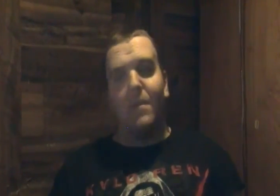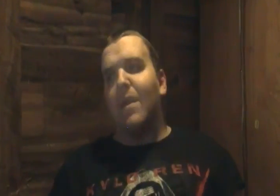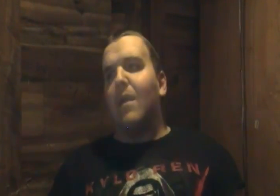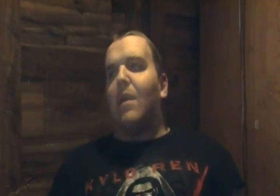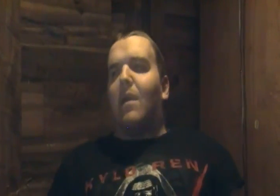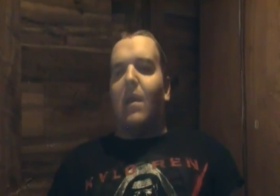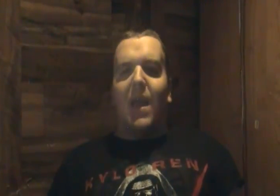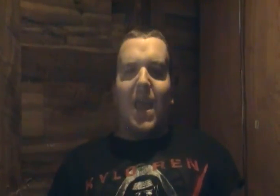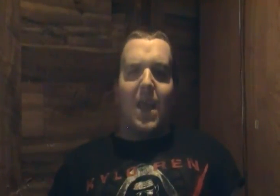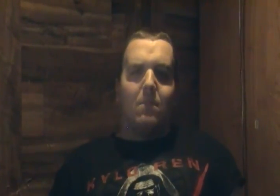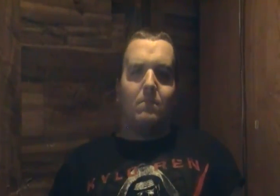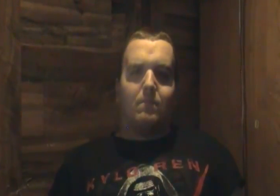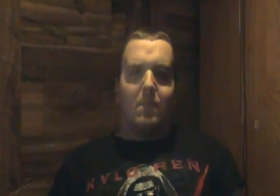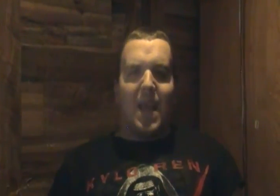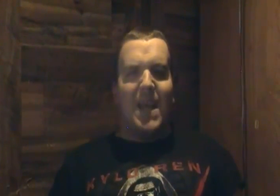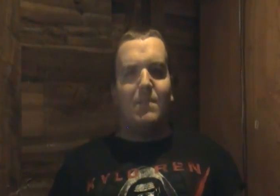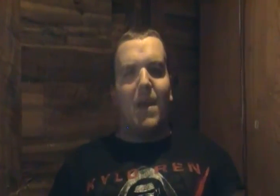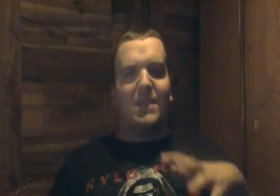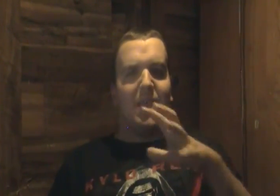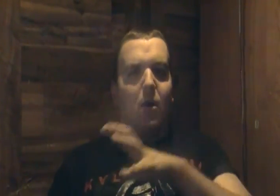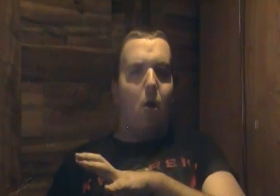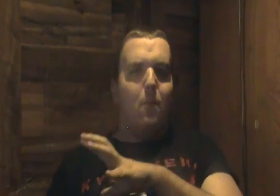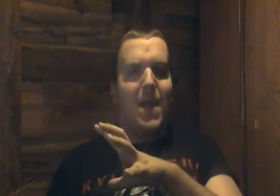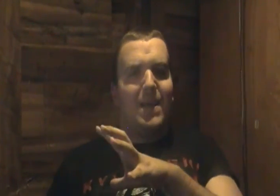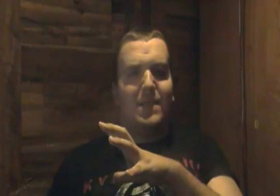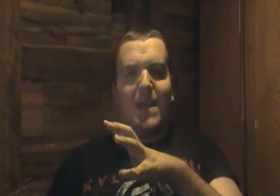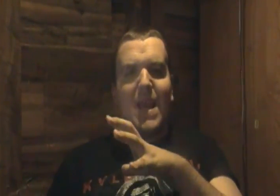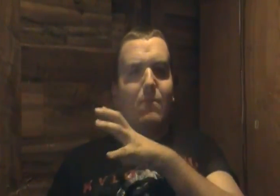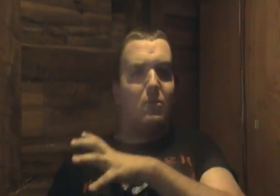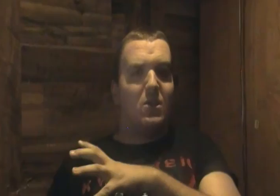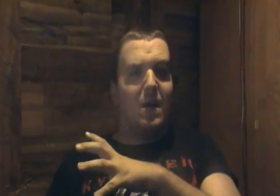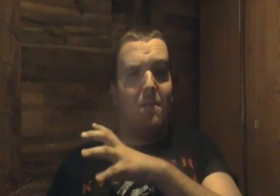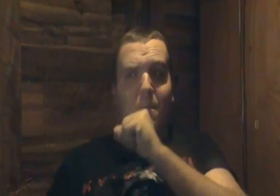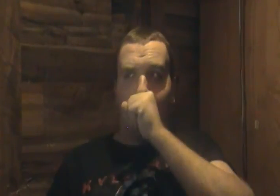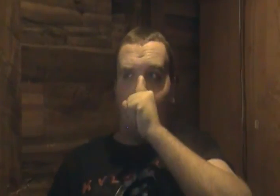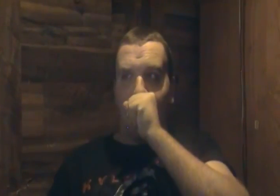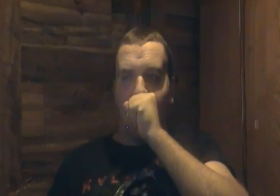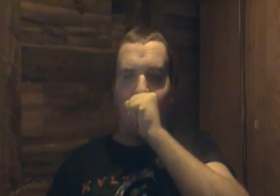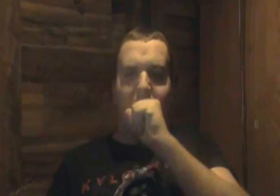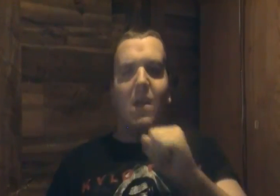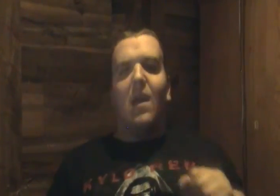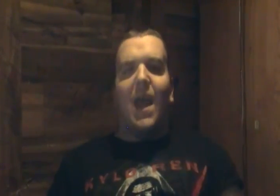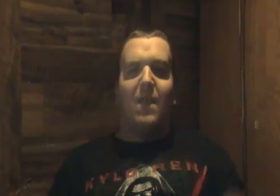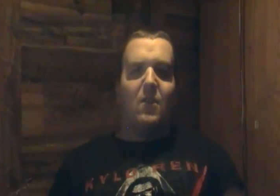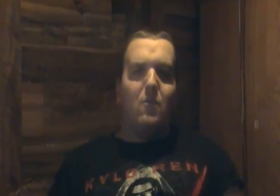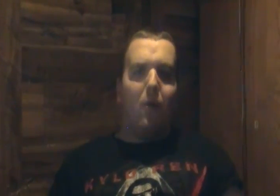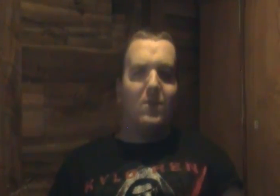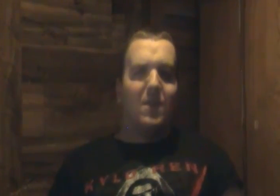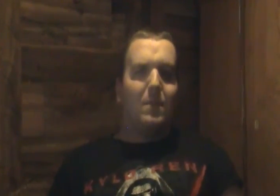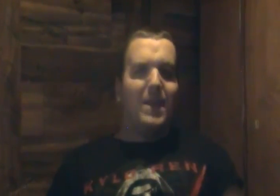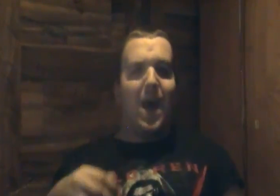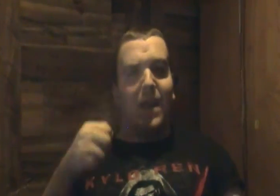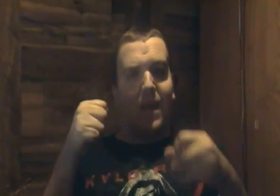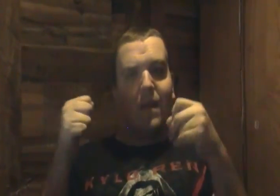and he's basically all makes evil son and the two parts of the medallion